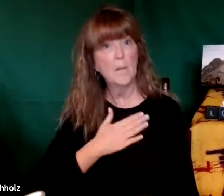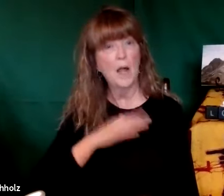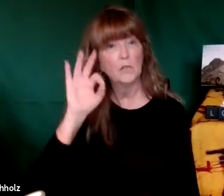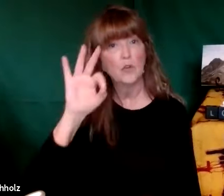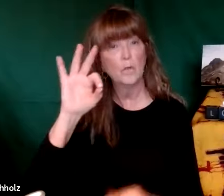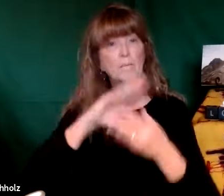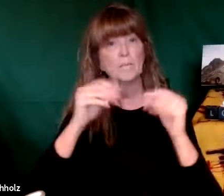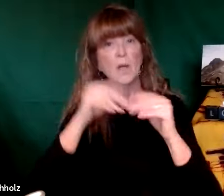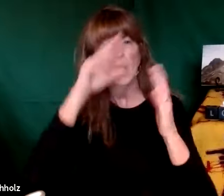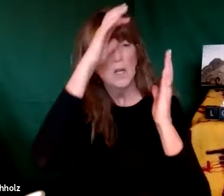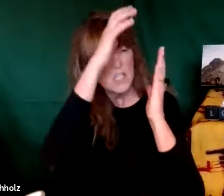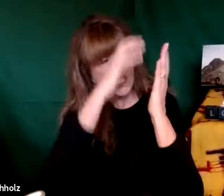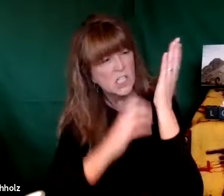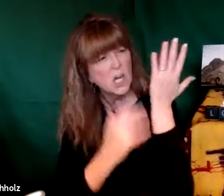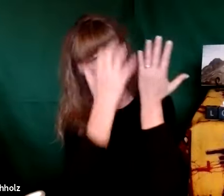inserted it was just omitted